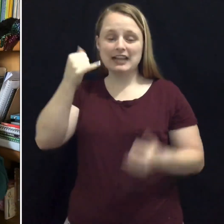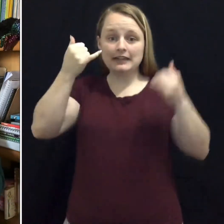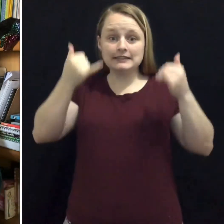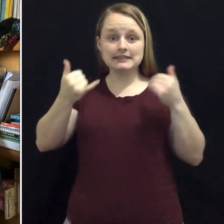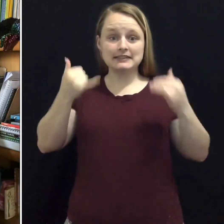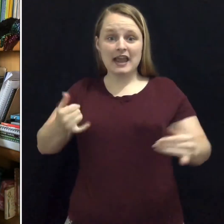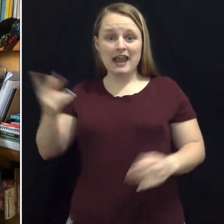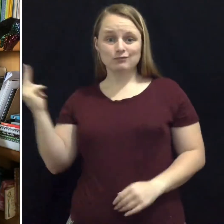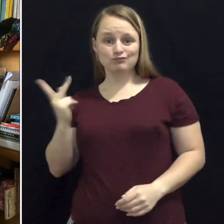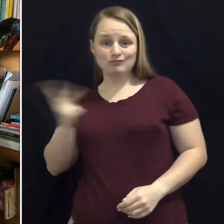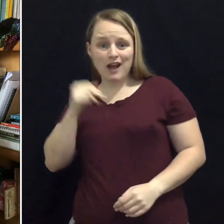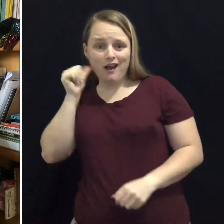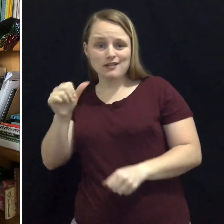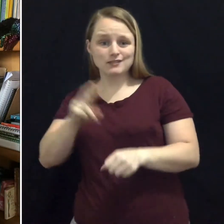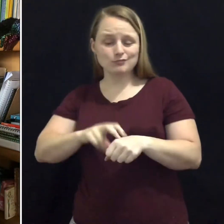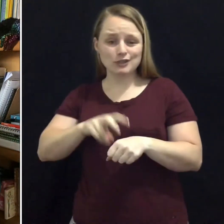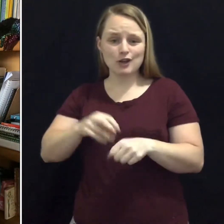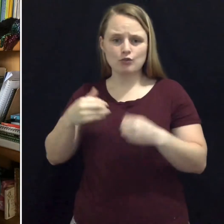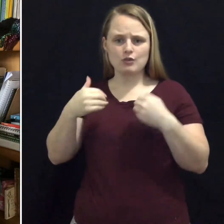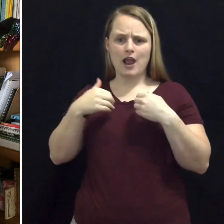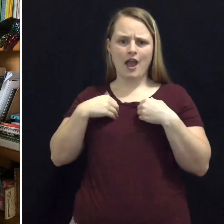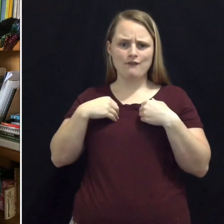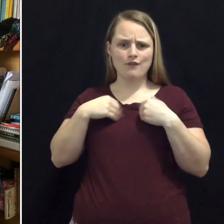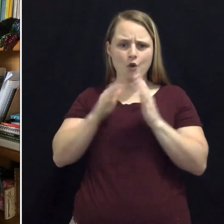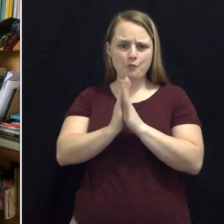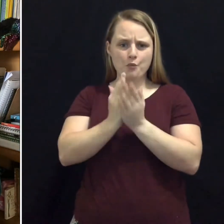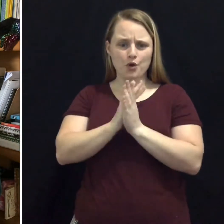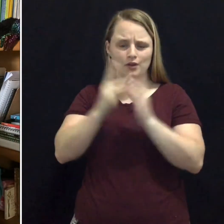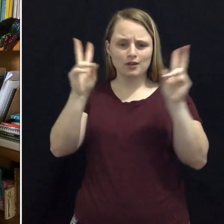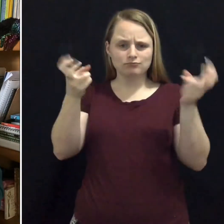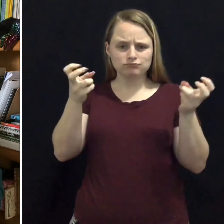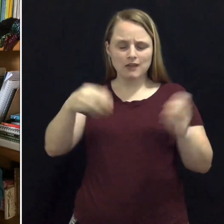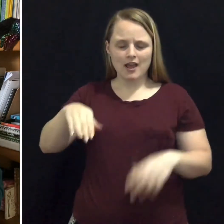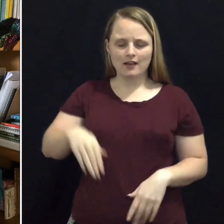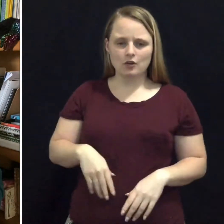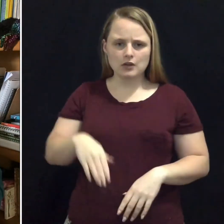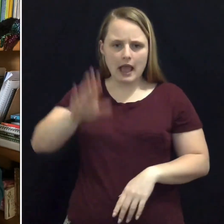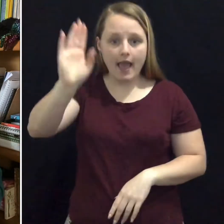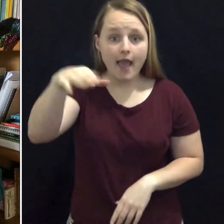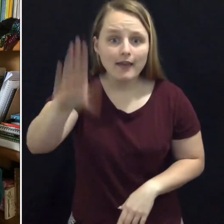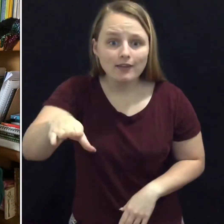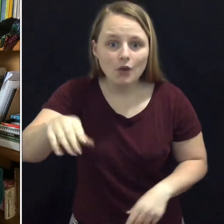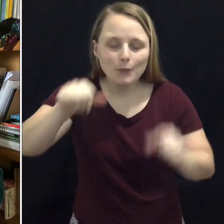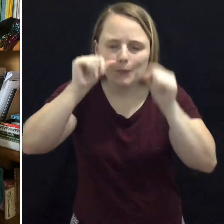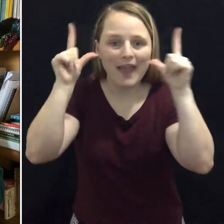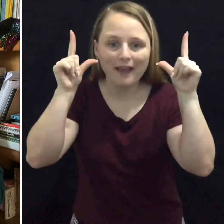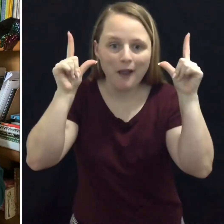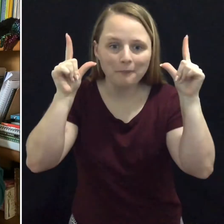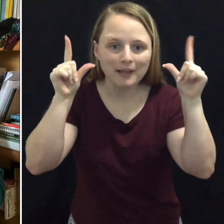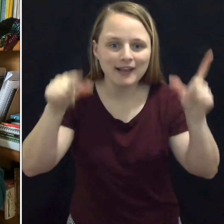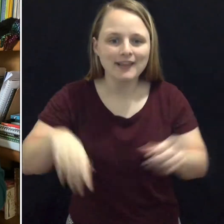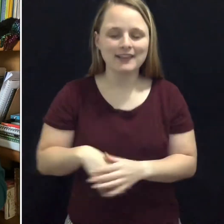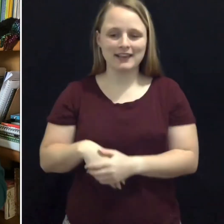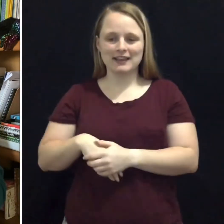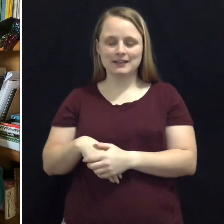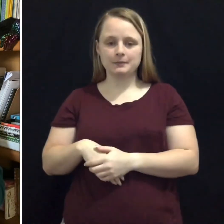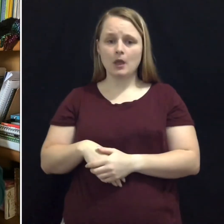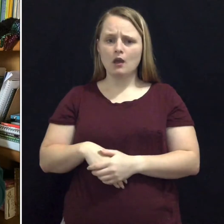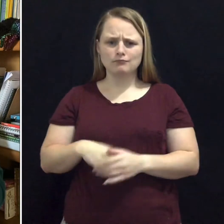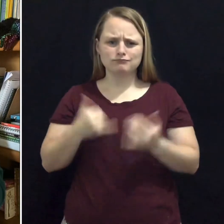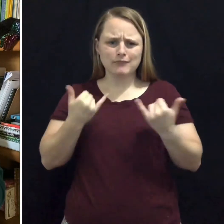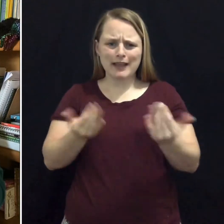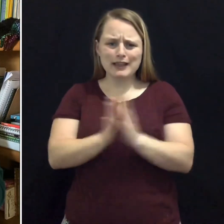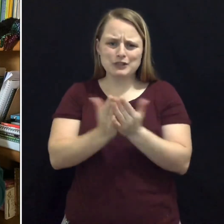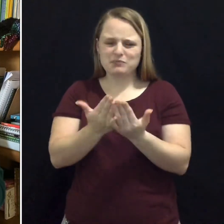and I are reading this book called, Hey, Wake Up! It's a fun, silly book about getting